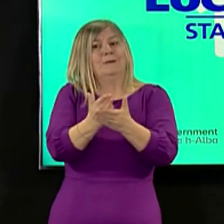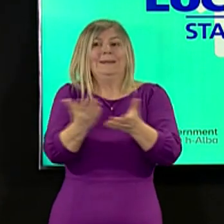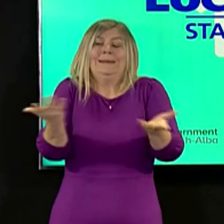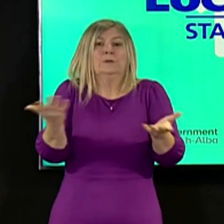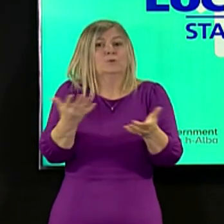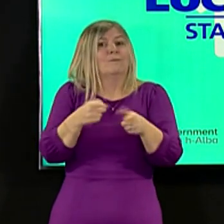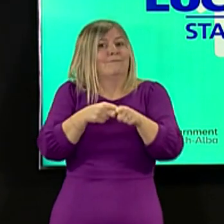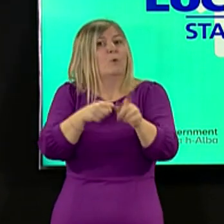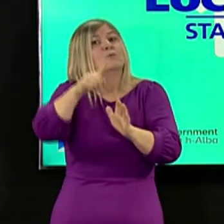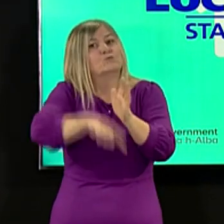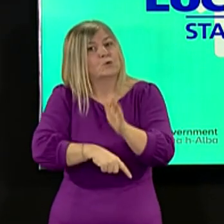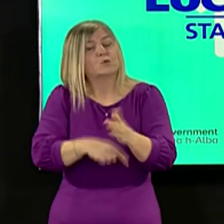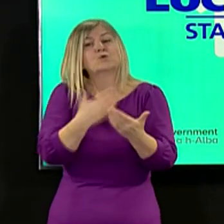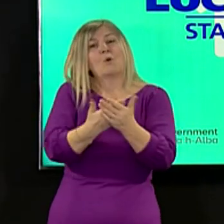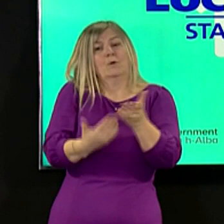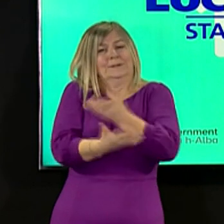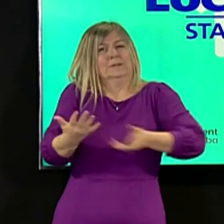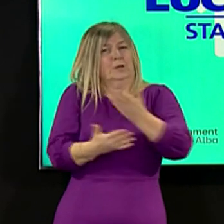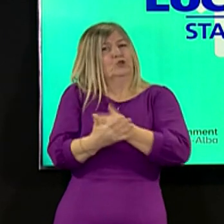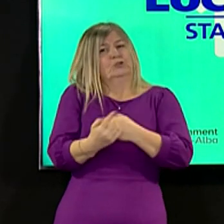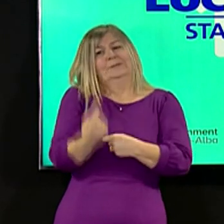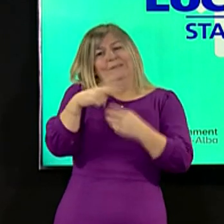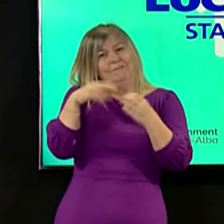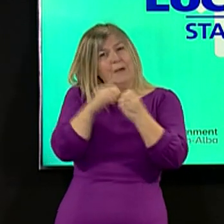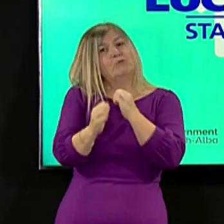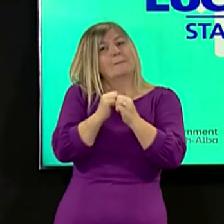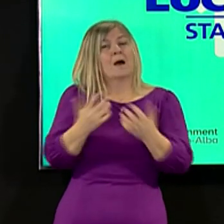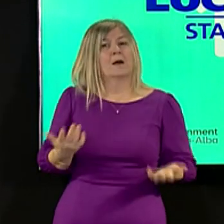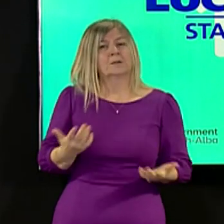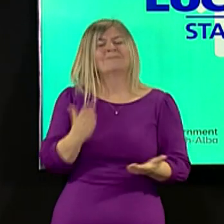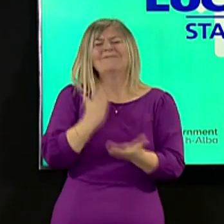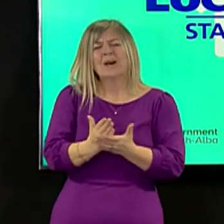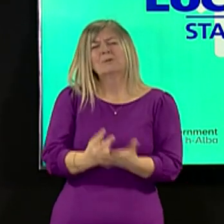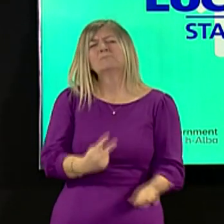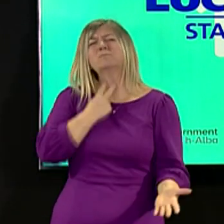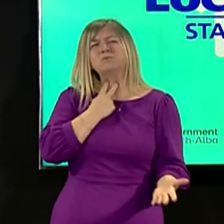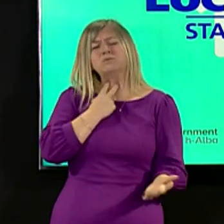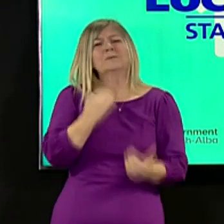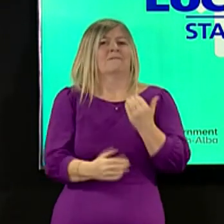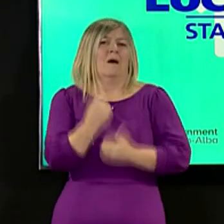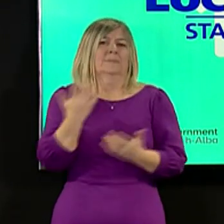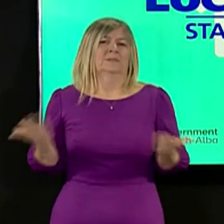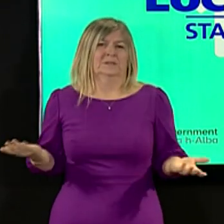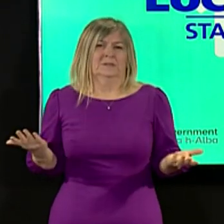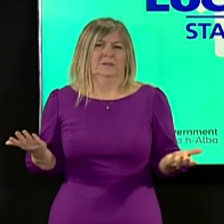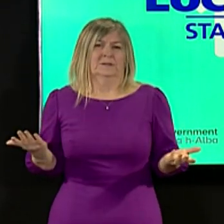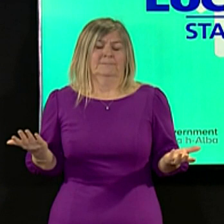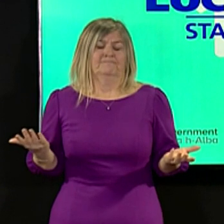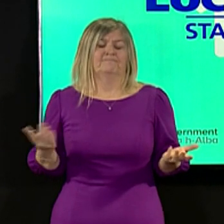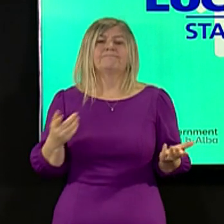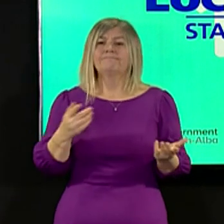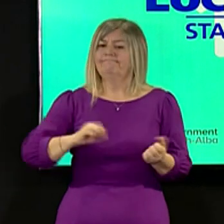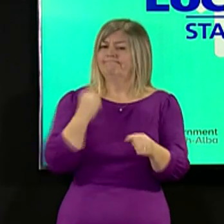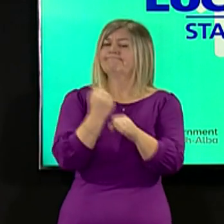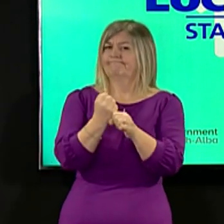of February and the 5th of March. It is a matter of profound regret that that did not happen. The Scottish